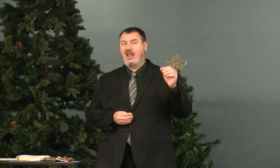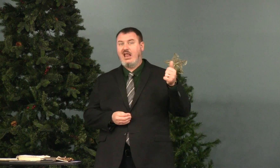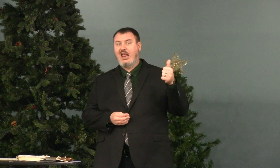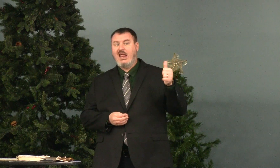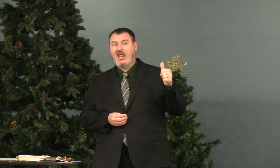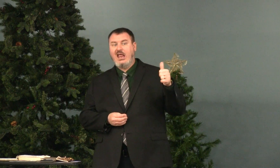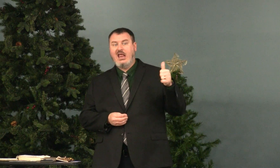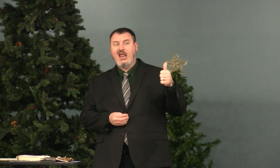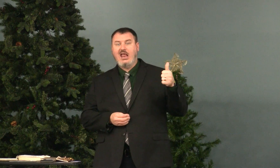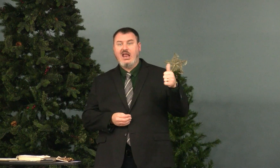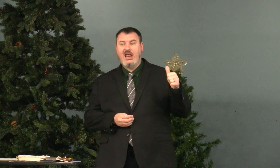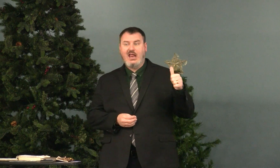Number ten.